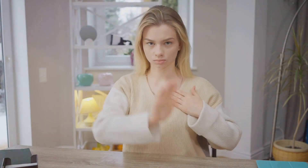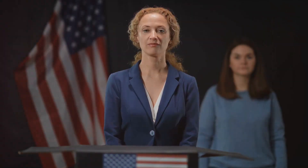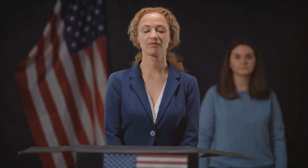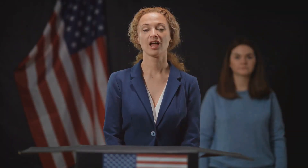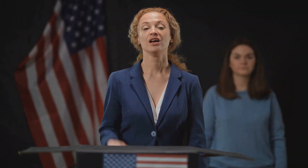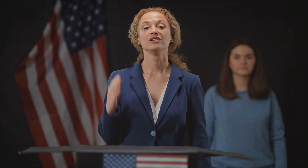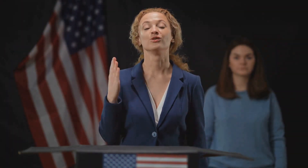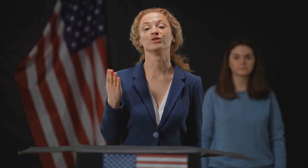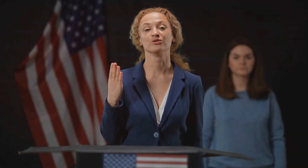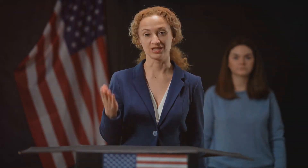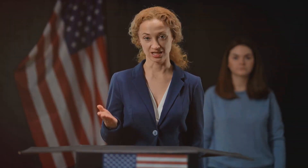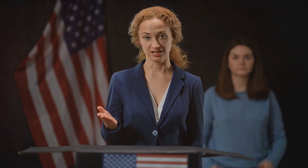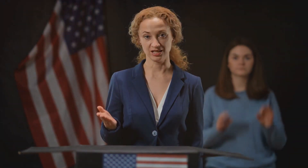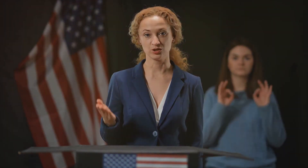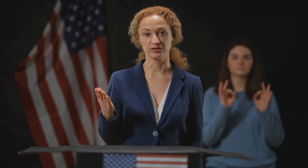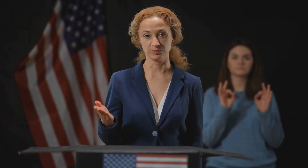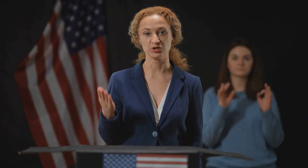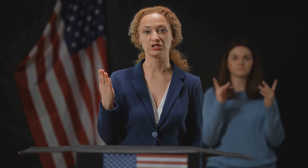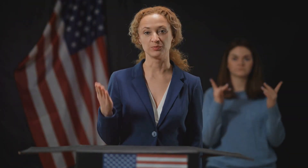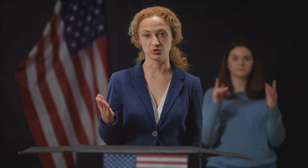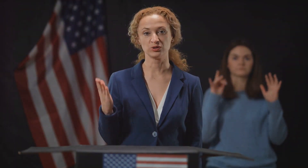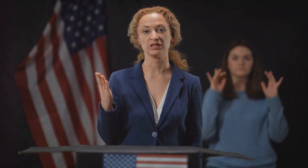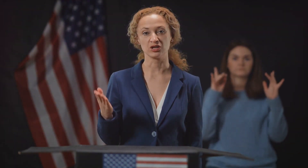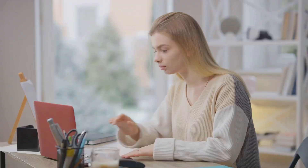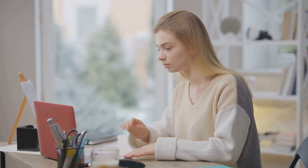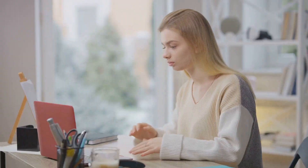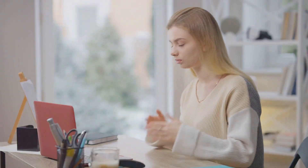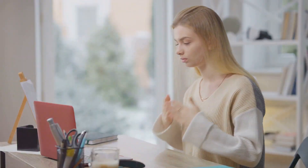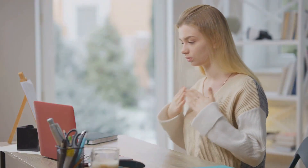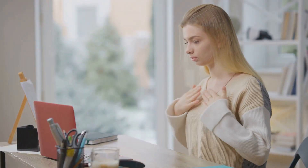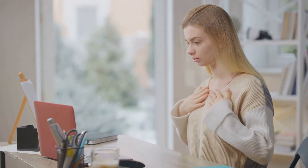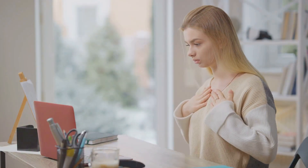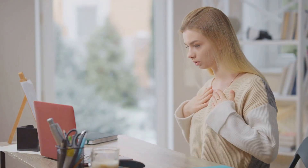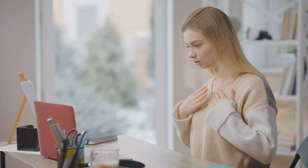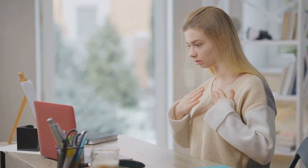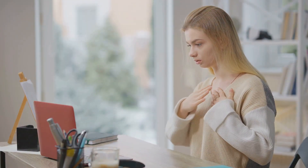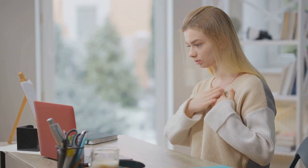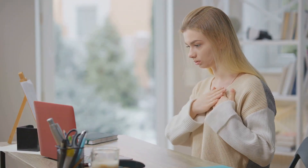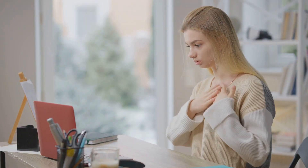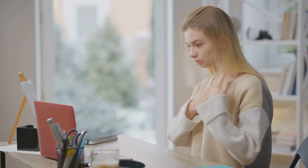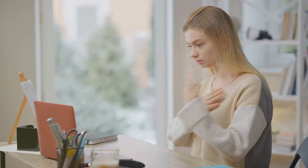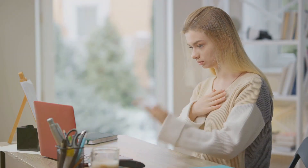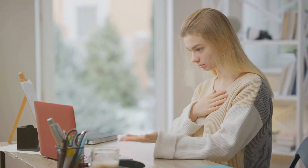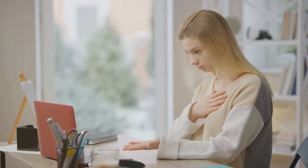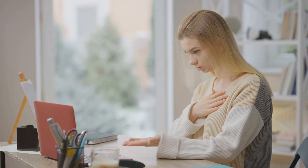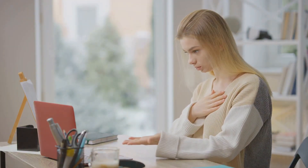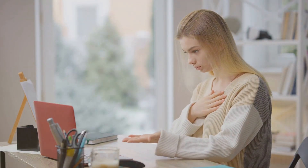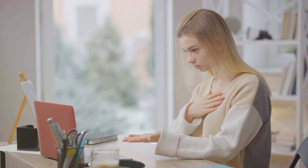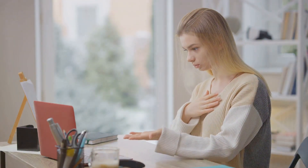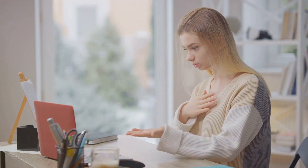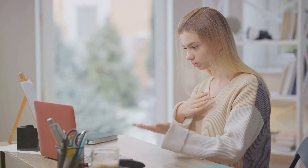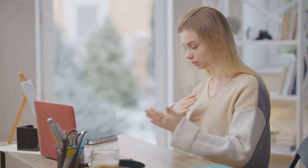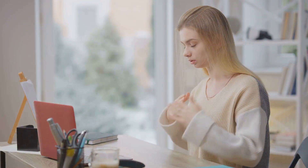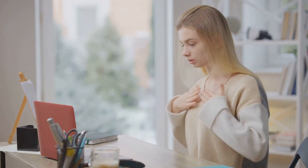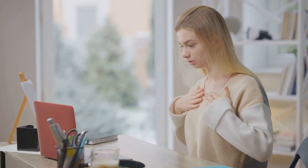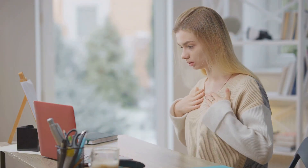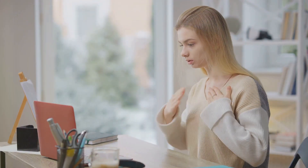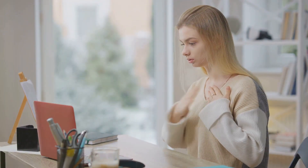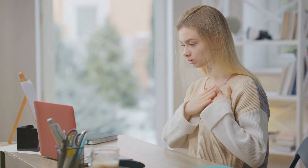states even require an additional license. So, it's clear that becoming a certified sign language interpreter requires a considerable